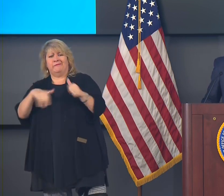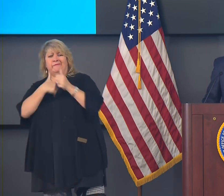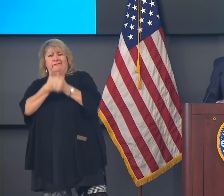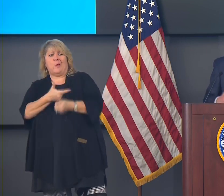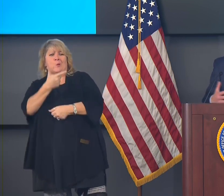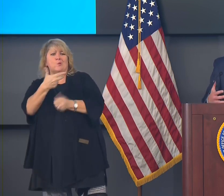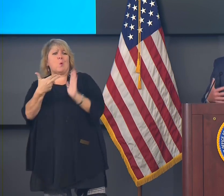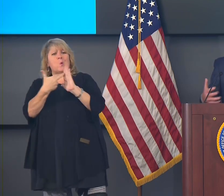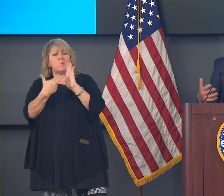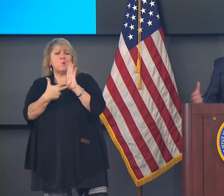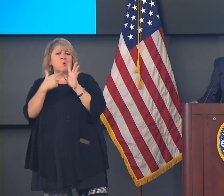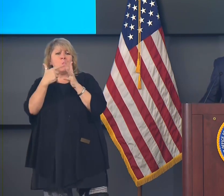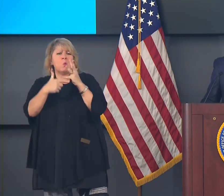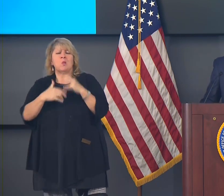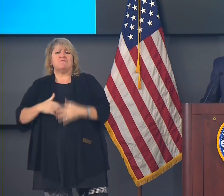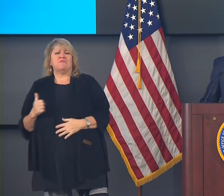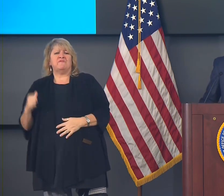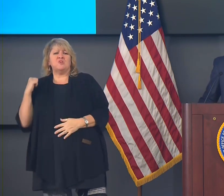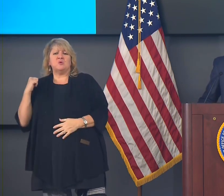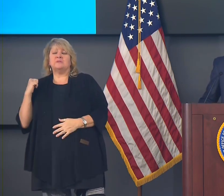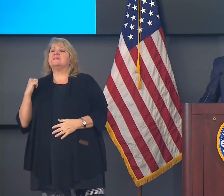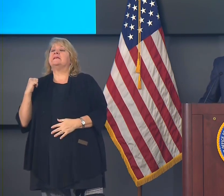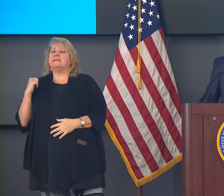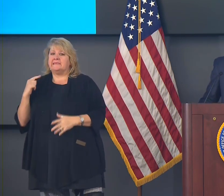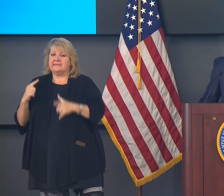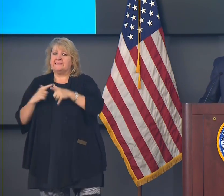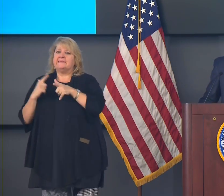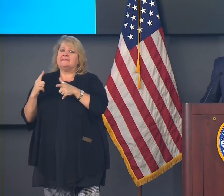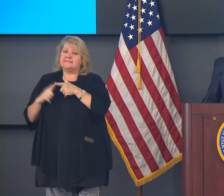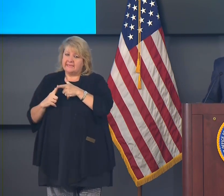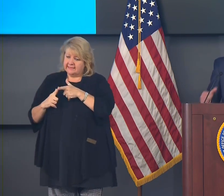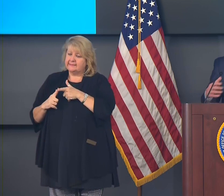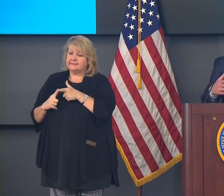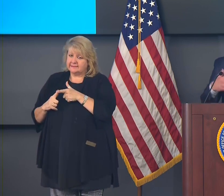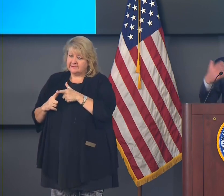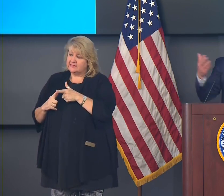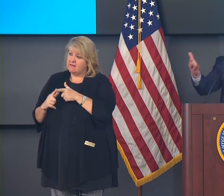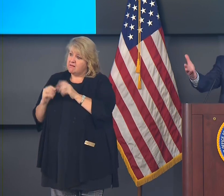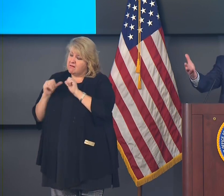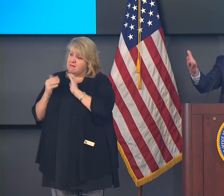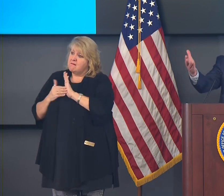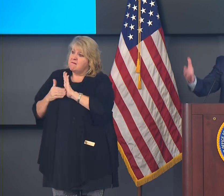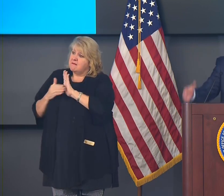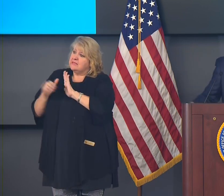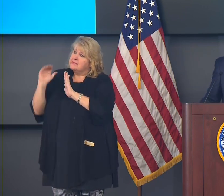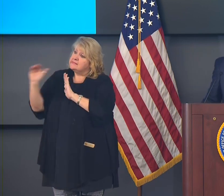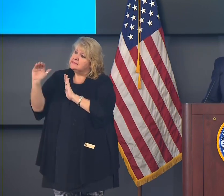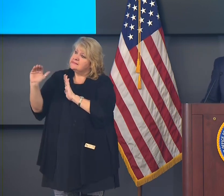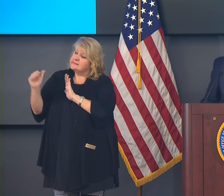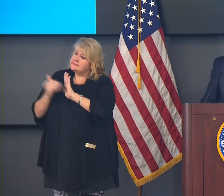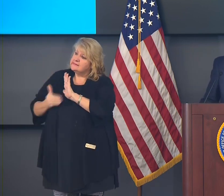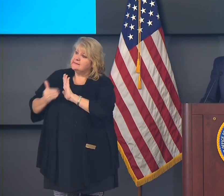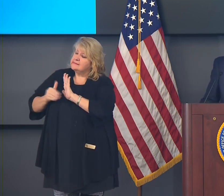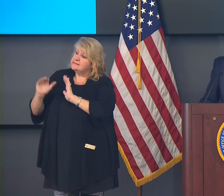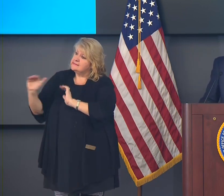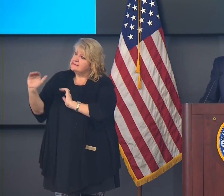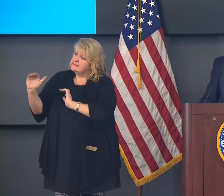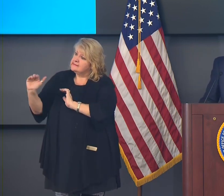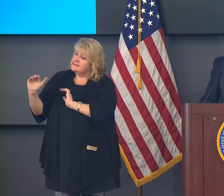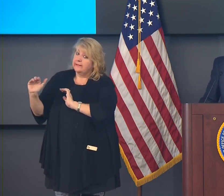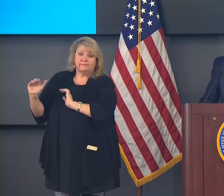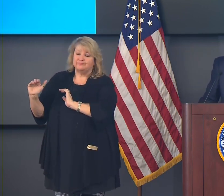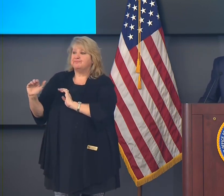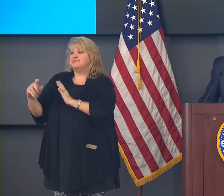do any real enforcement actions like citations take place. And so that was one of the things that the president